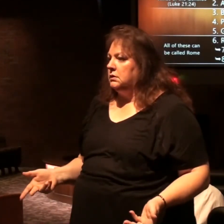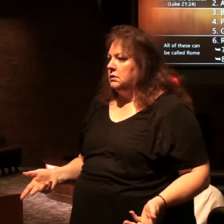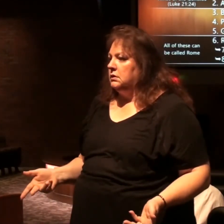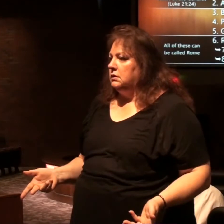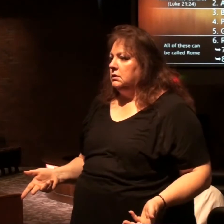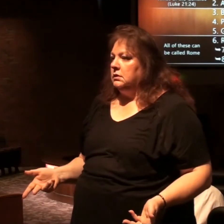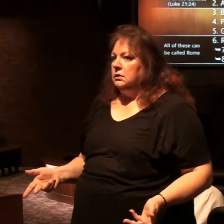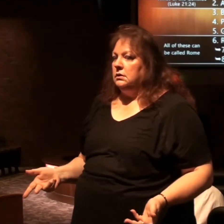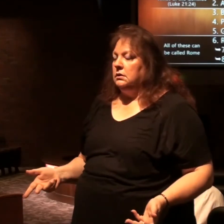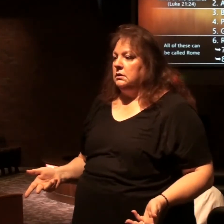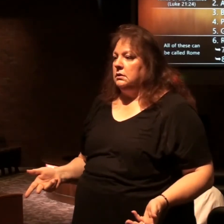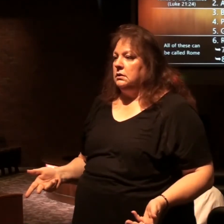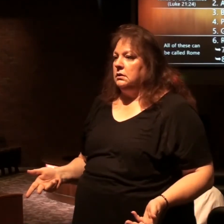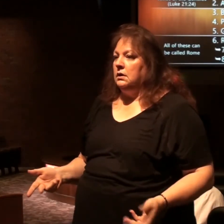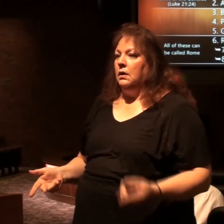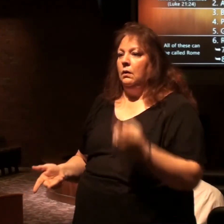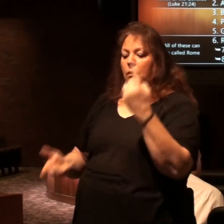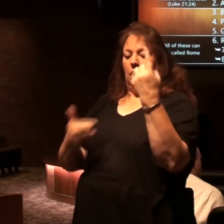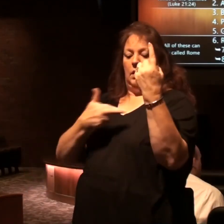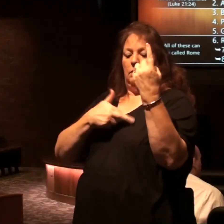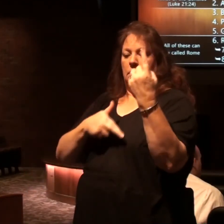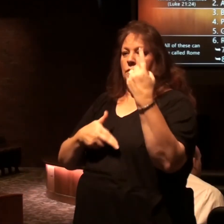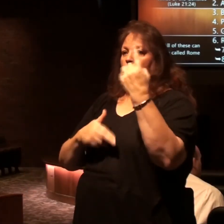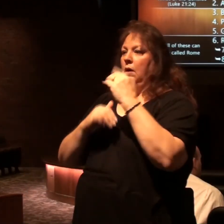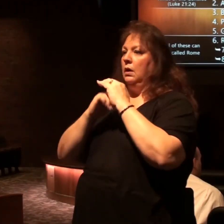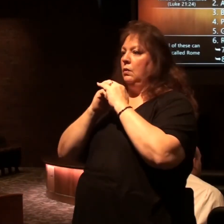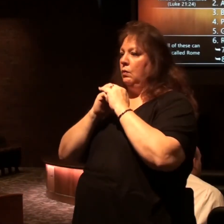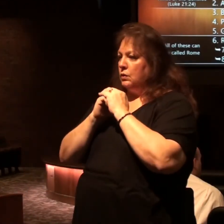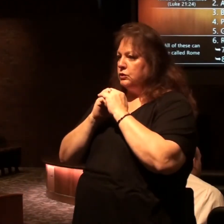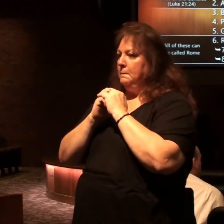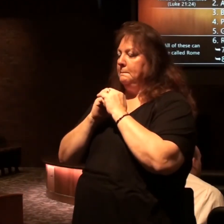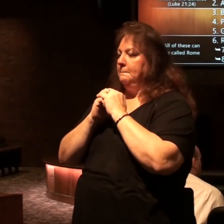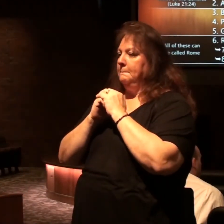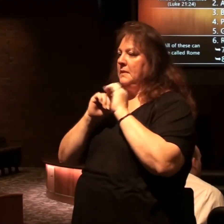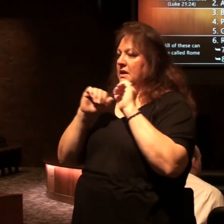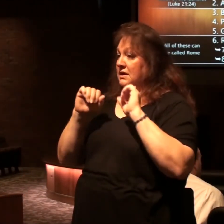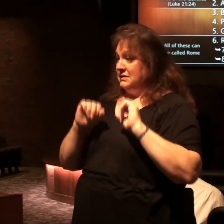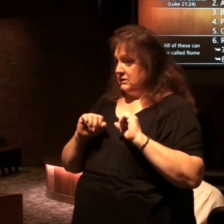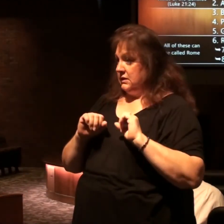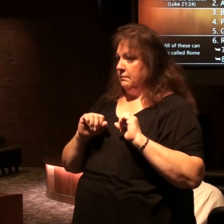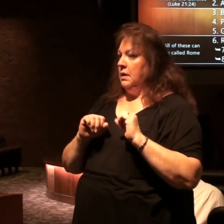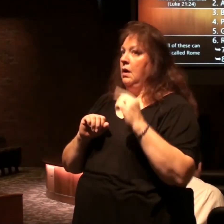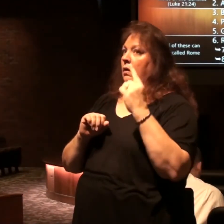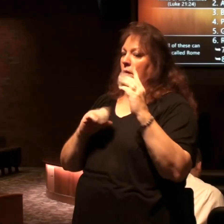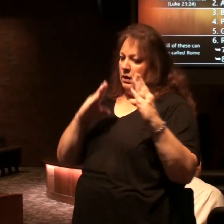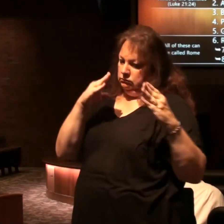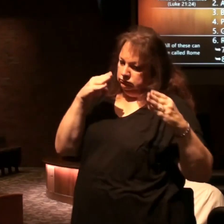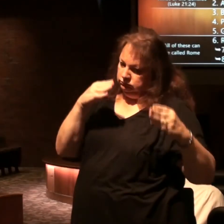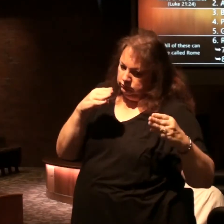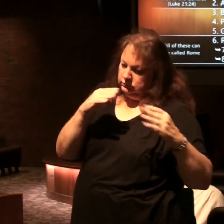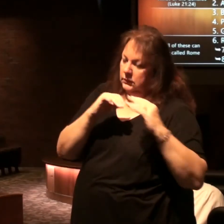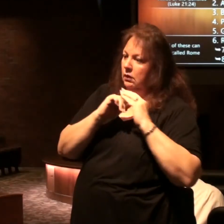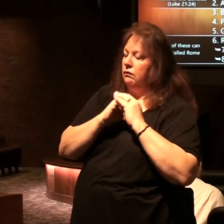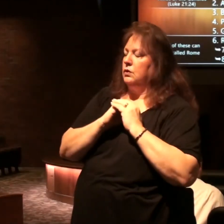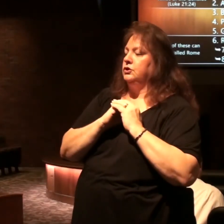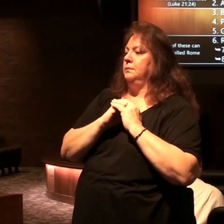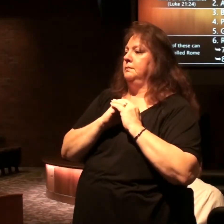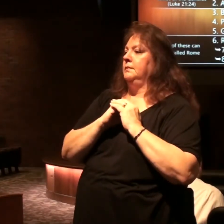it will be one religion one worship system one focus of worship